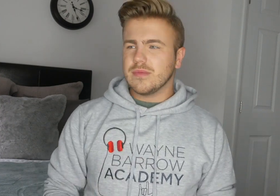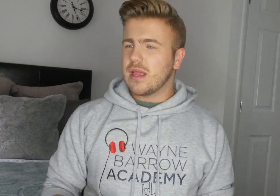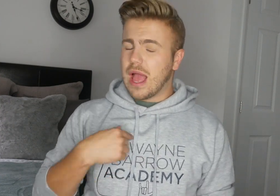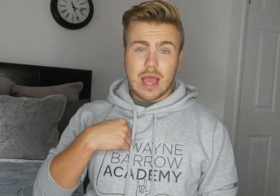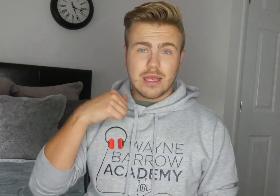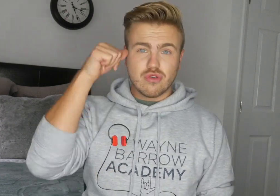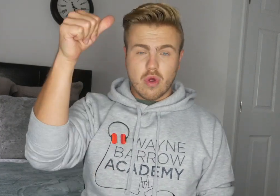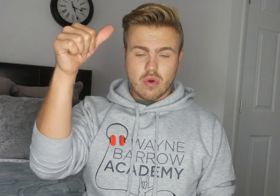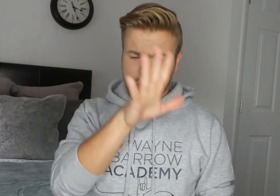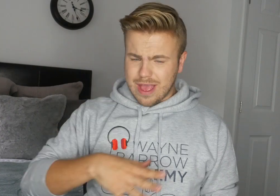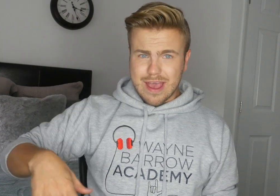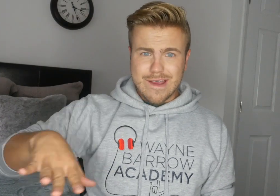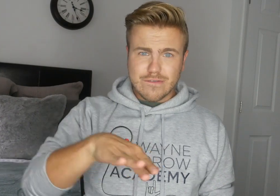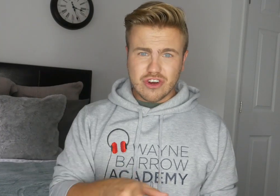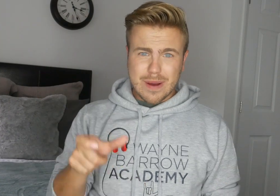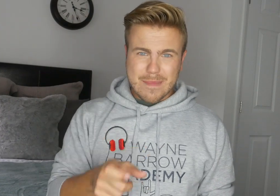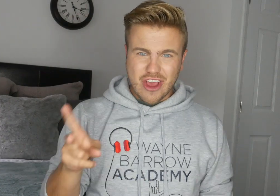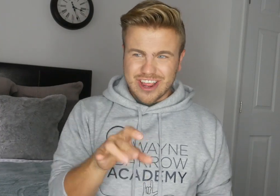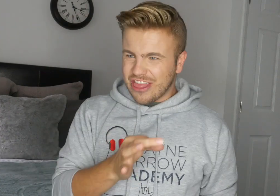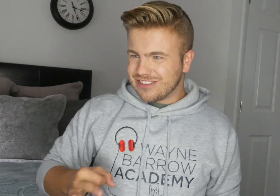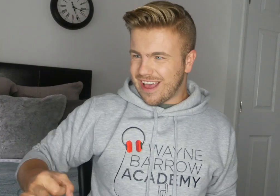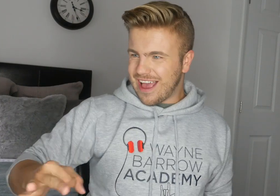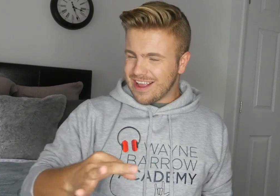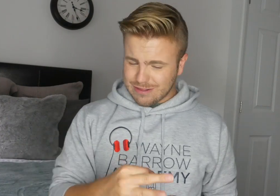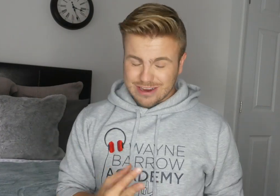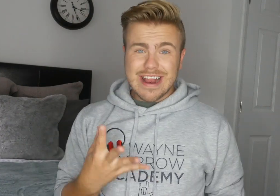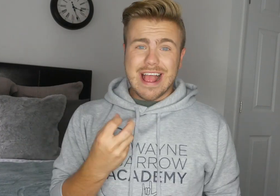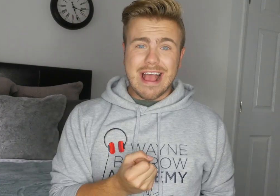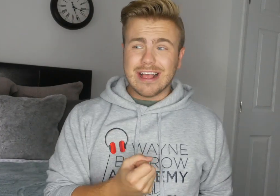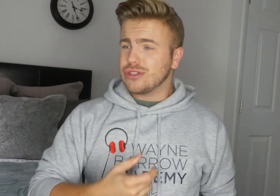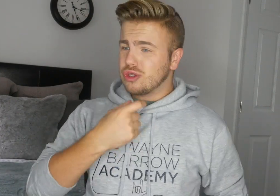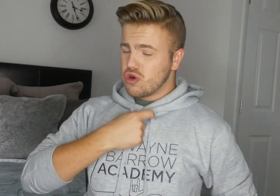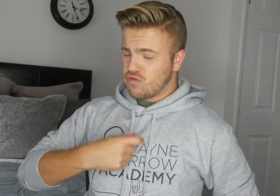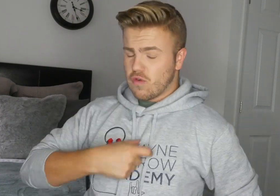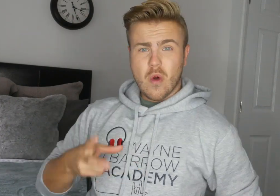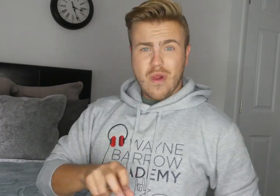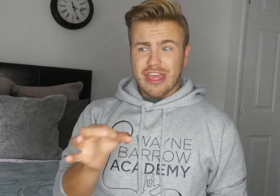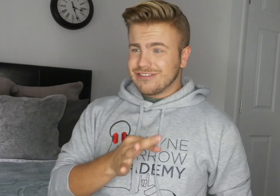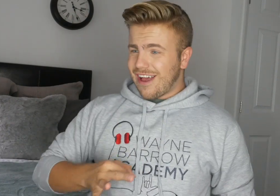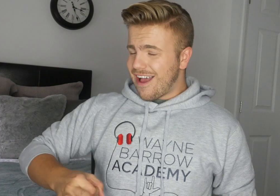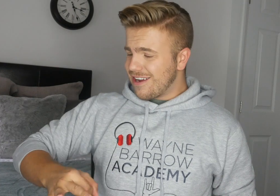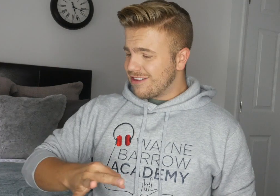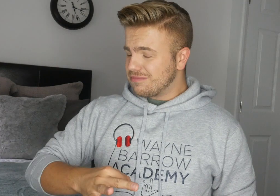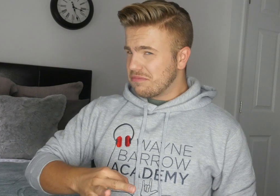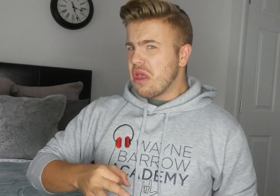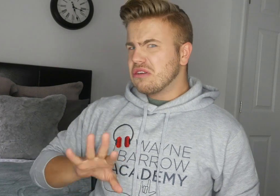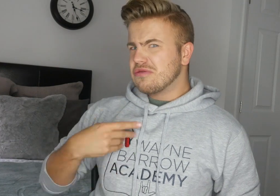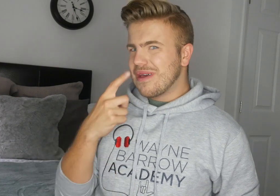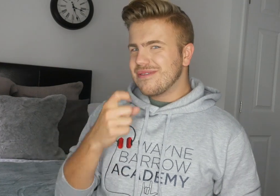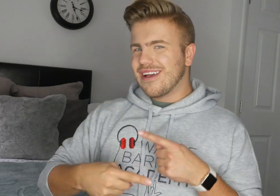I know everybody on this island has a role on this island So maybe I